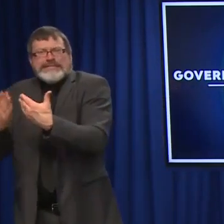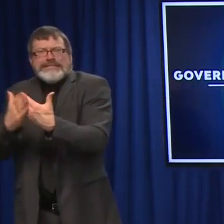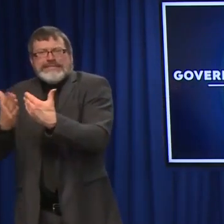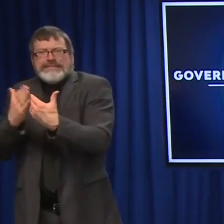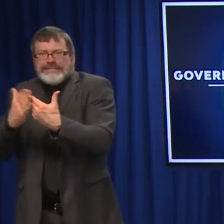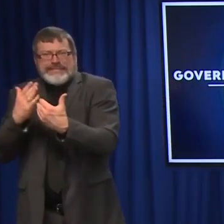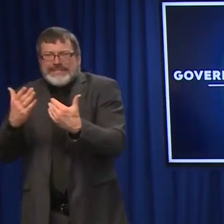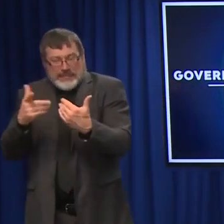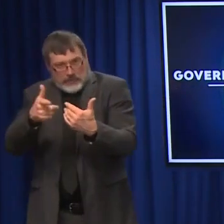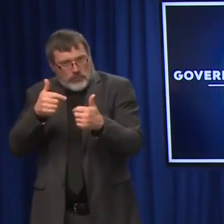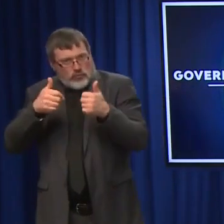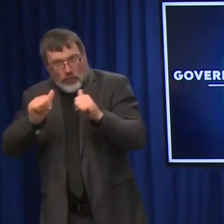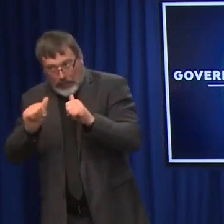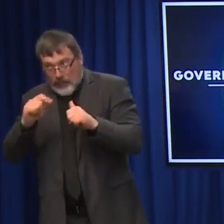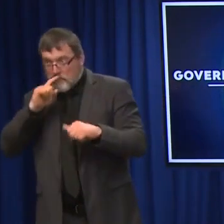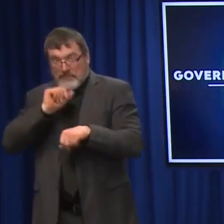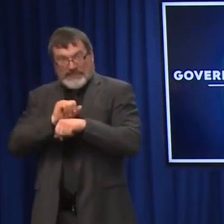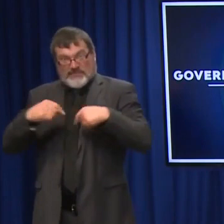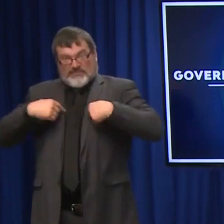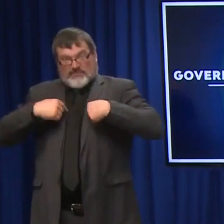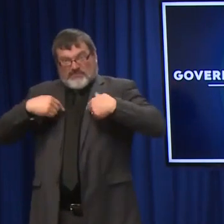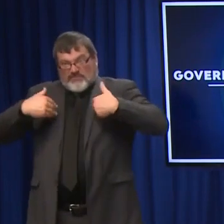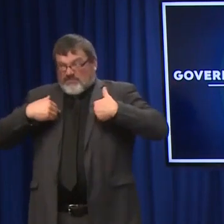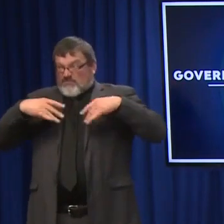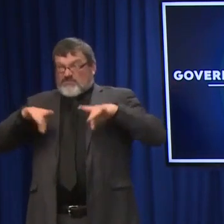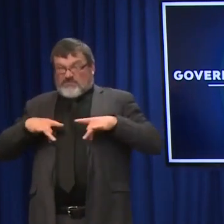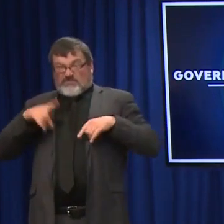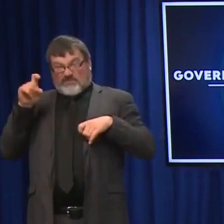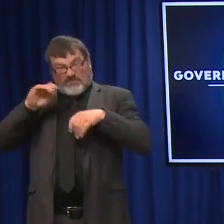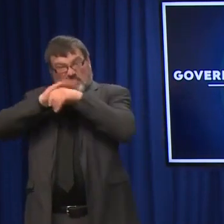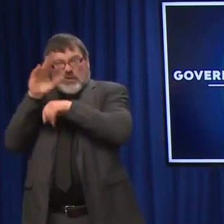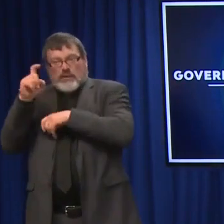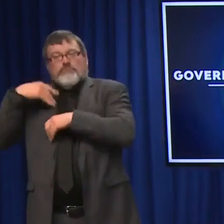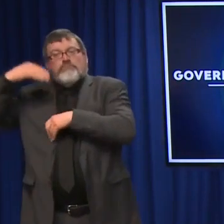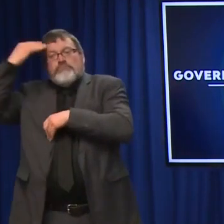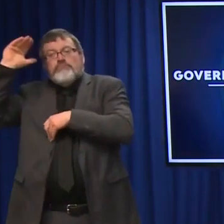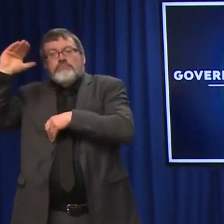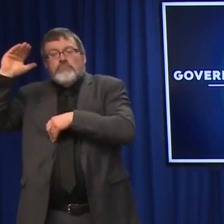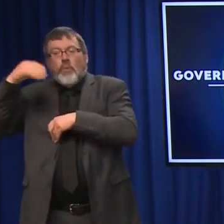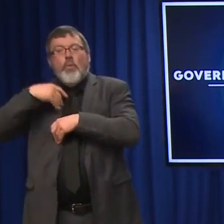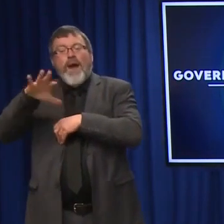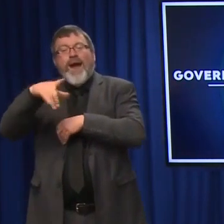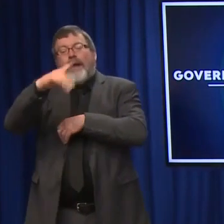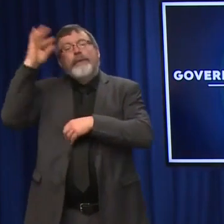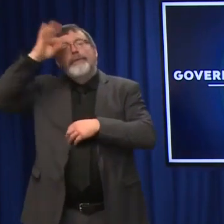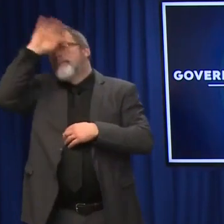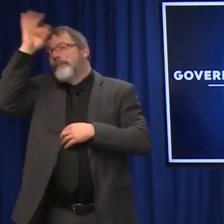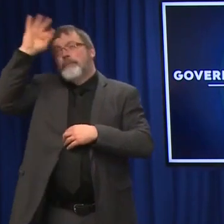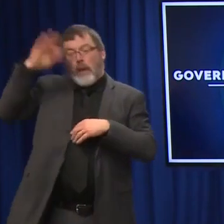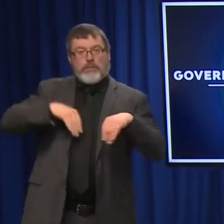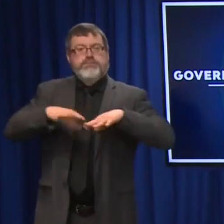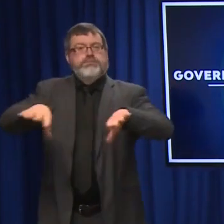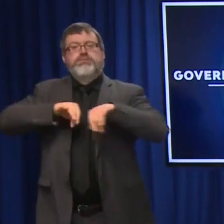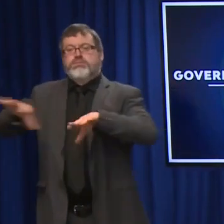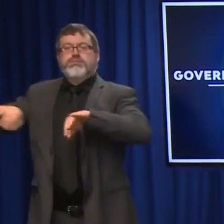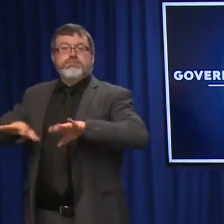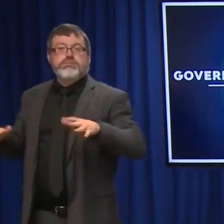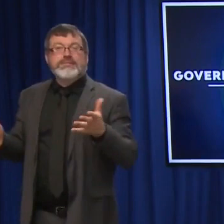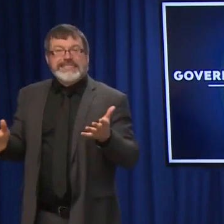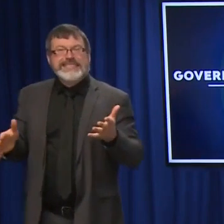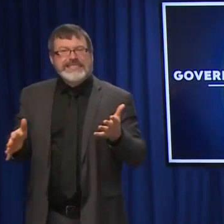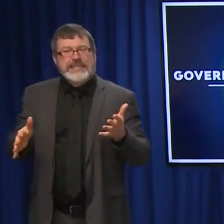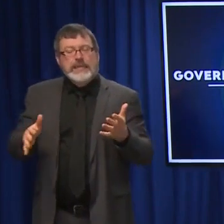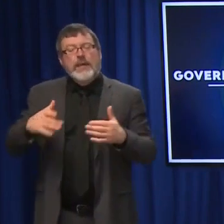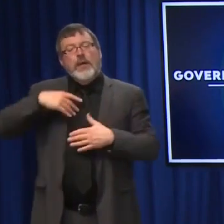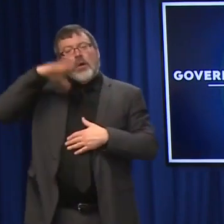quickly identify infection if they have it, so that they can isolate and prevent spread to other people. You know, this gets a little bit confusing because